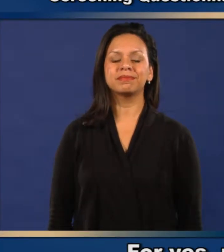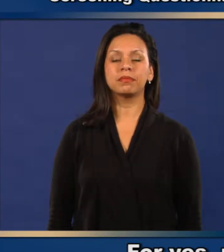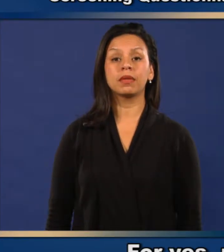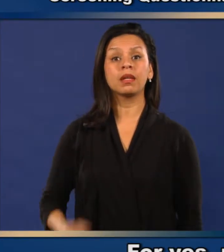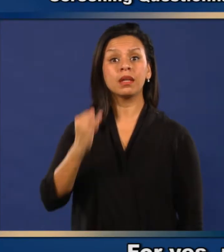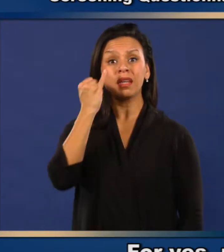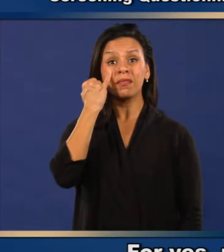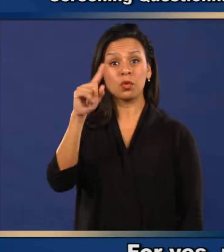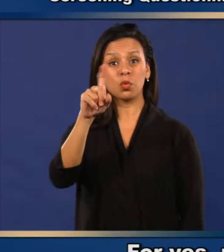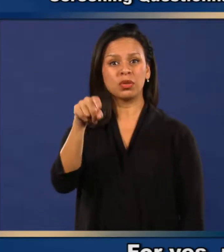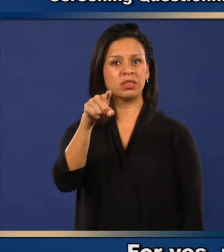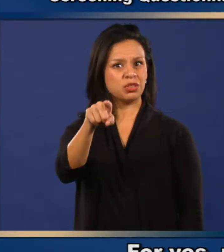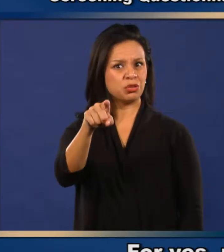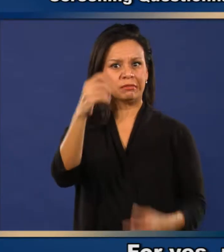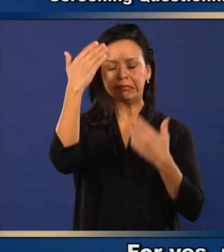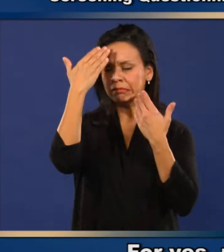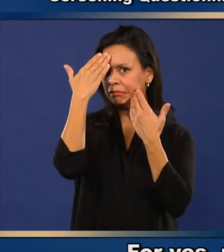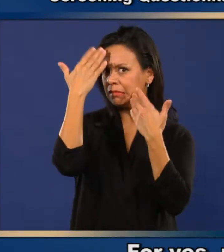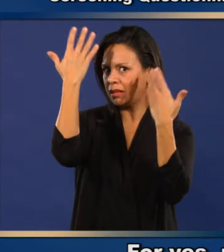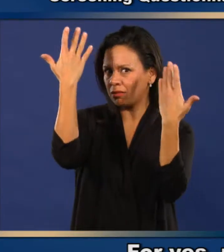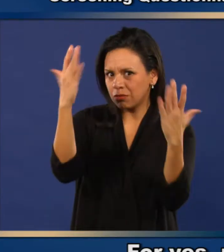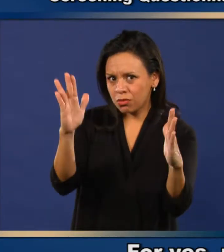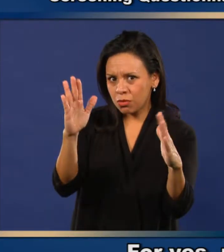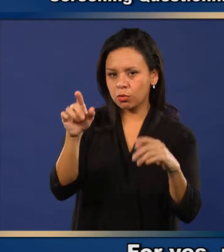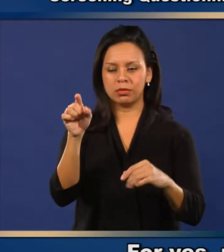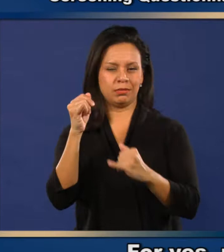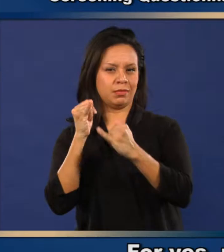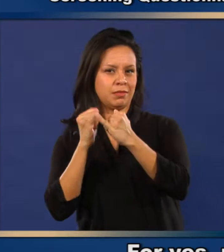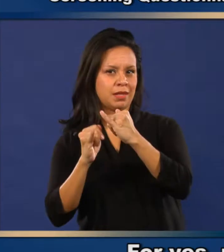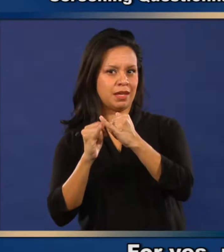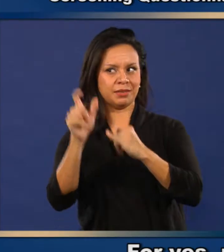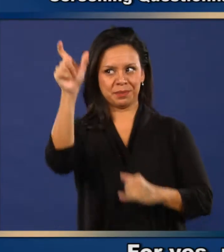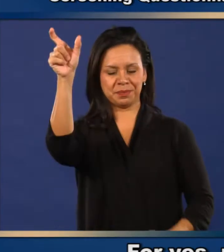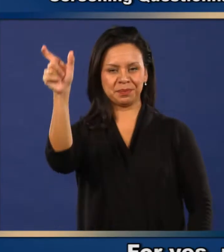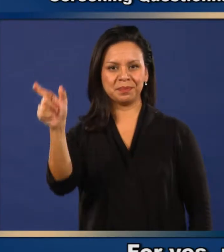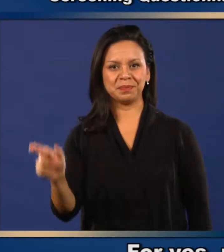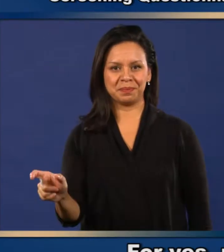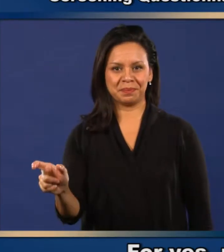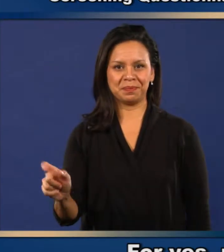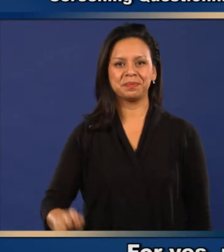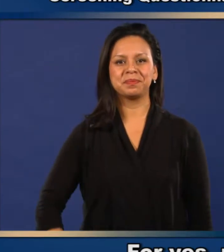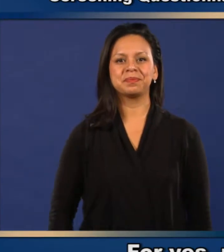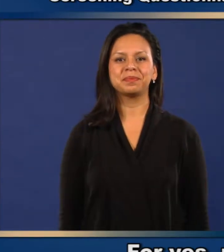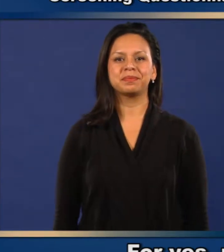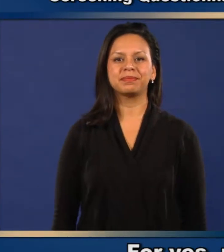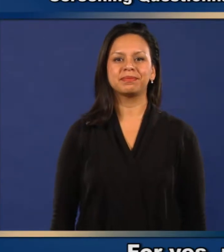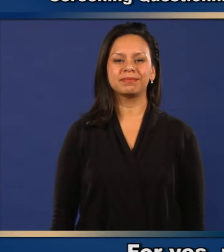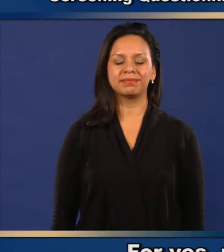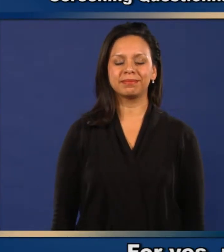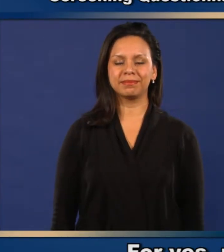And for I don't know, mark in this column.